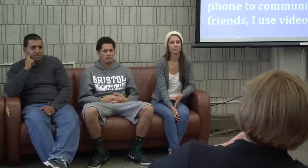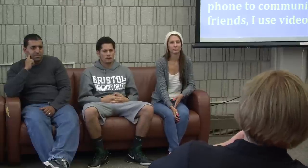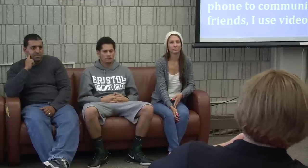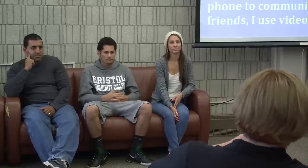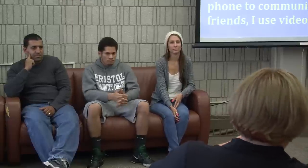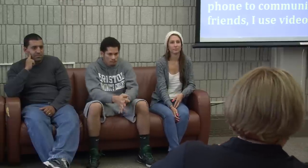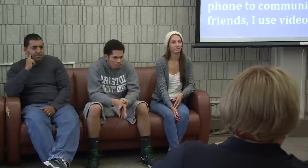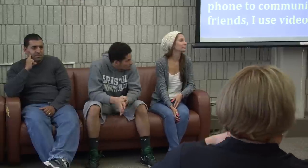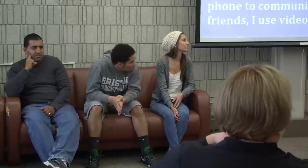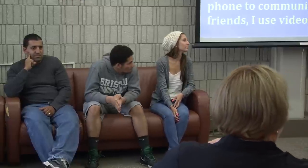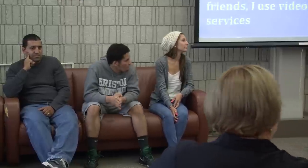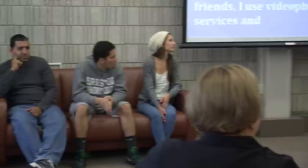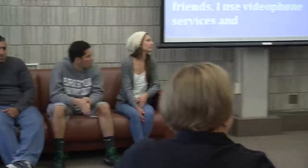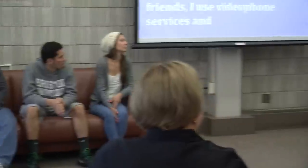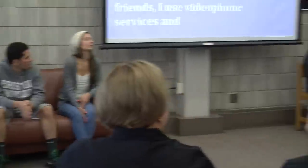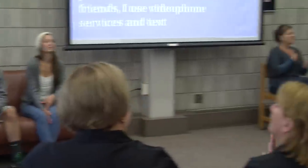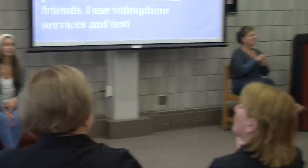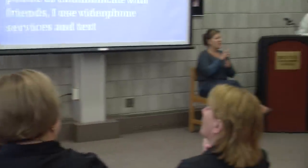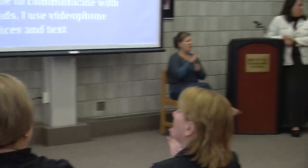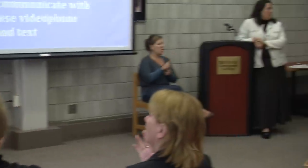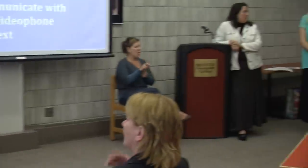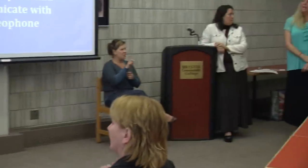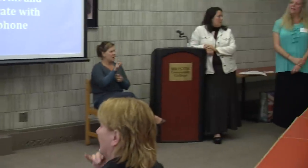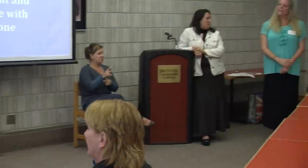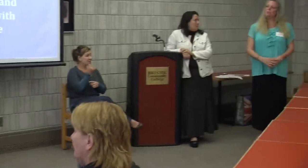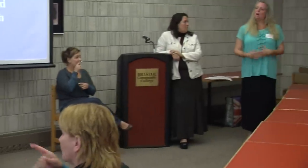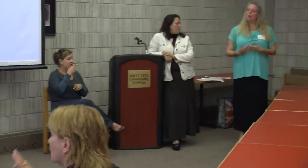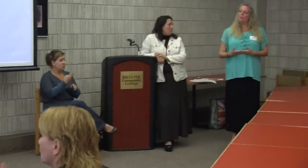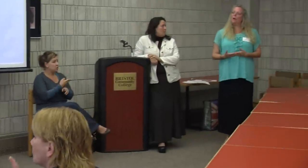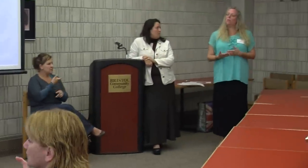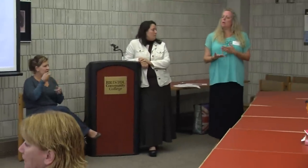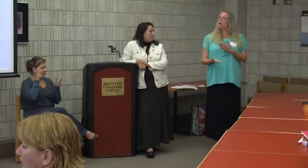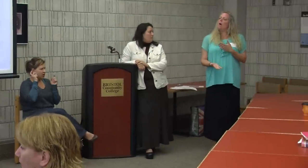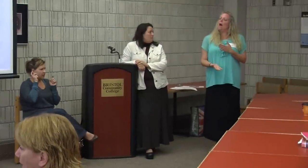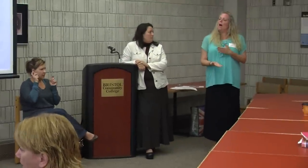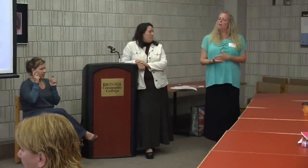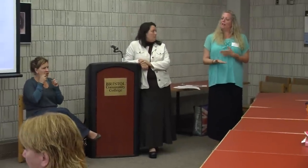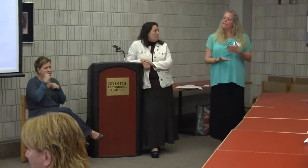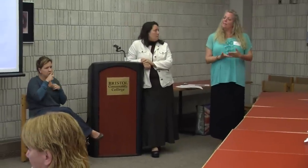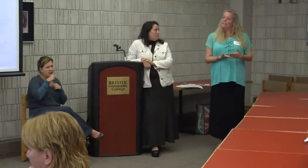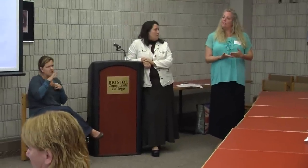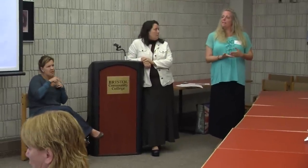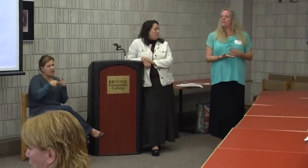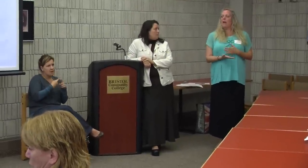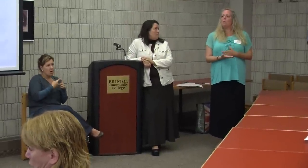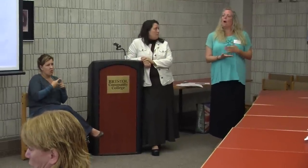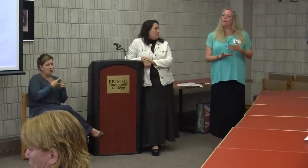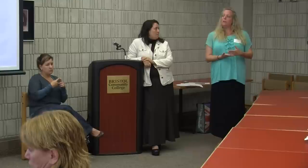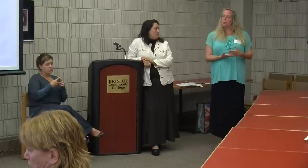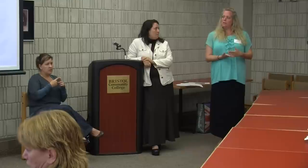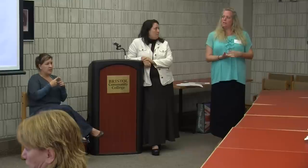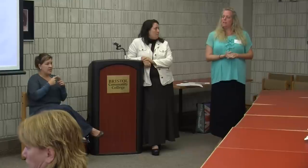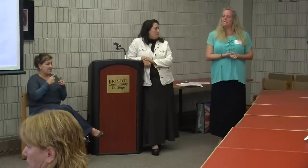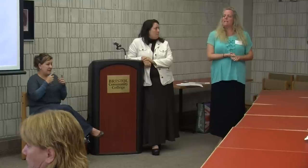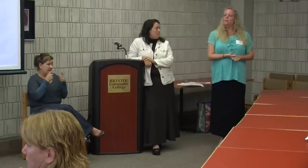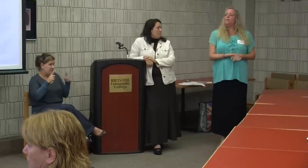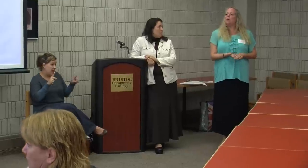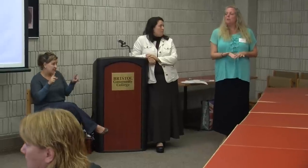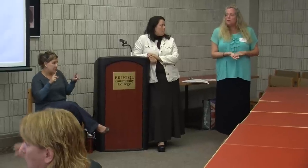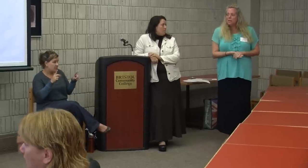captioning. Let me just follow up. If you use a hearing aid, can you talk about how effective it is, and why you use it? If you don't use